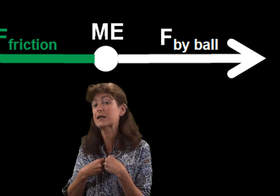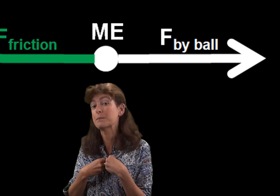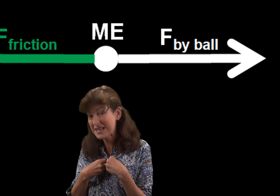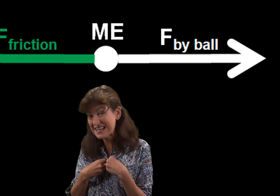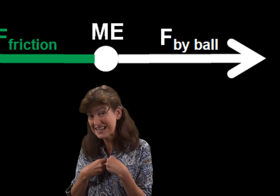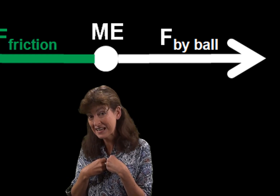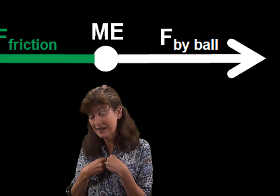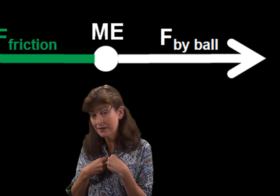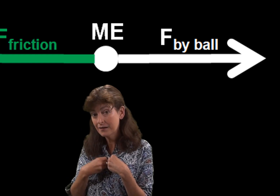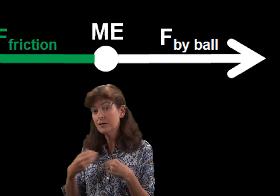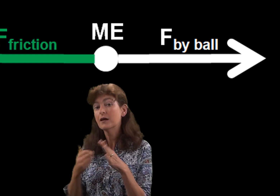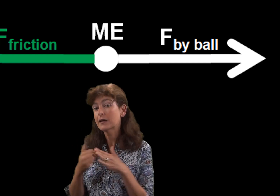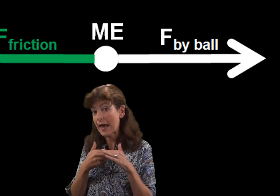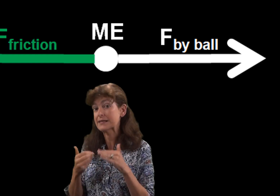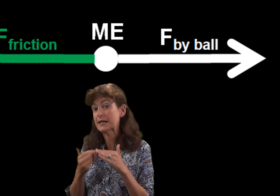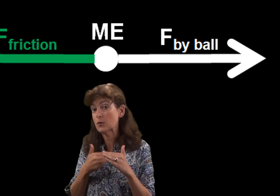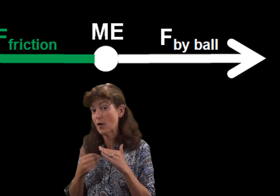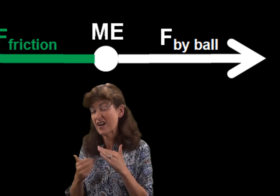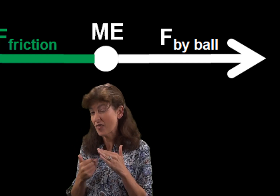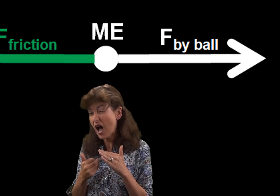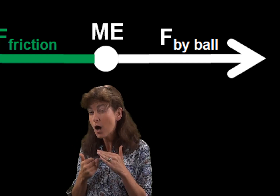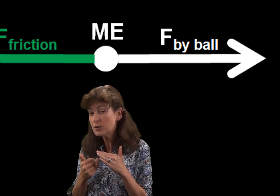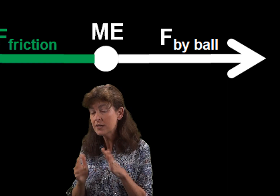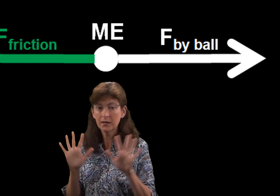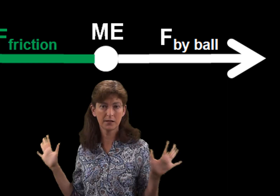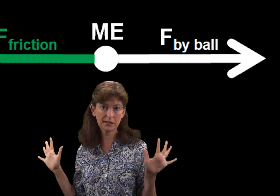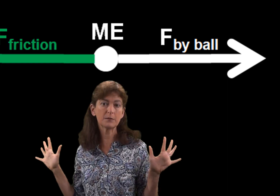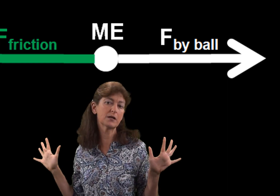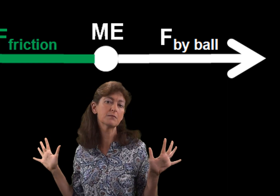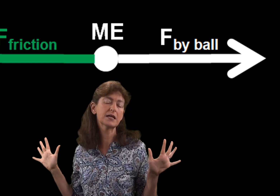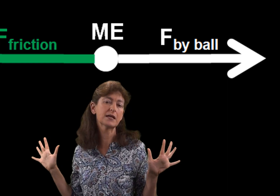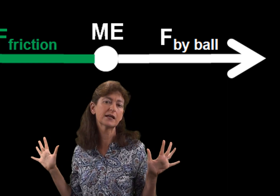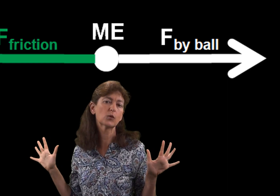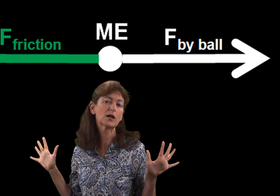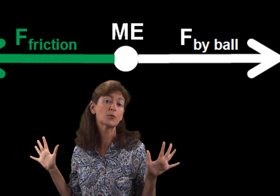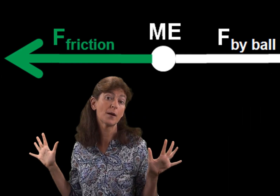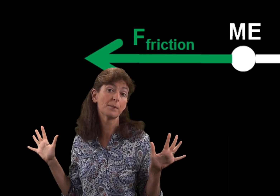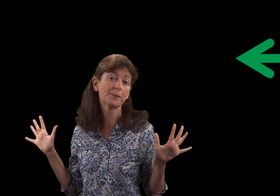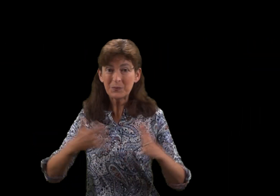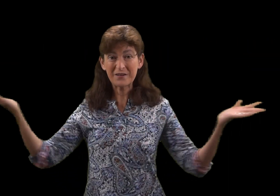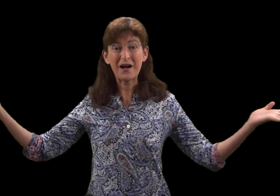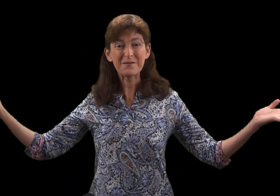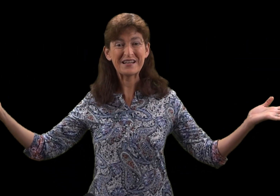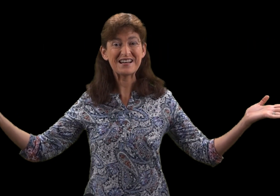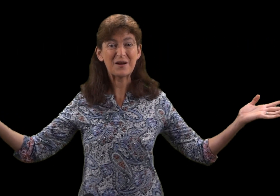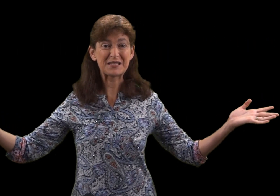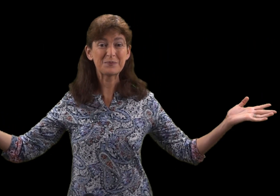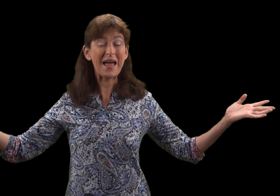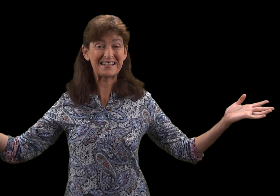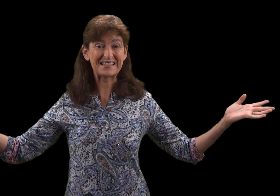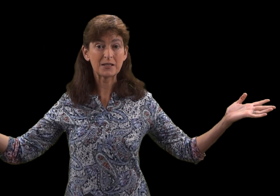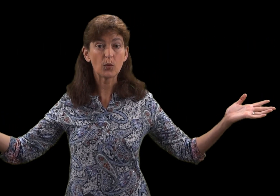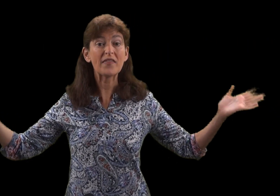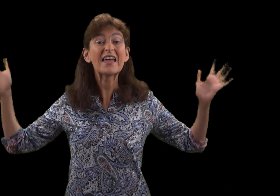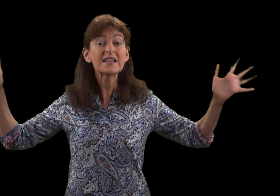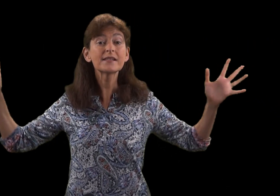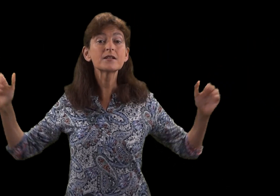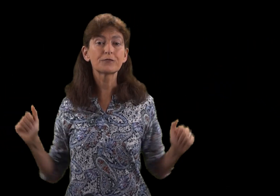me cancelling one another out, keeping me in equilibrium. But if I'd been in outer space, where there isn't